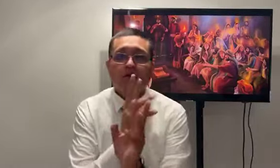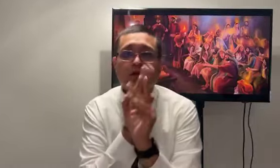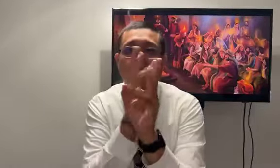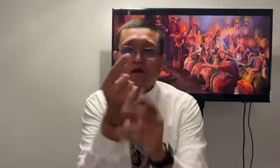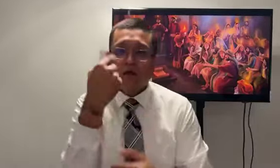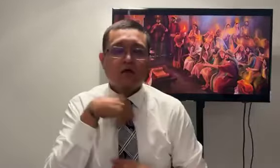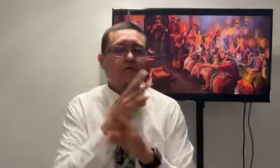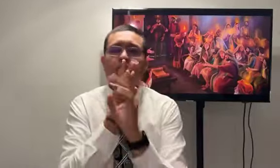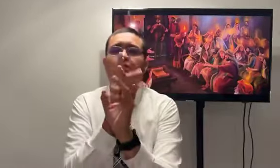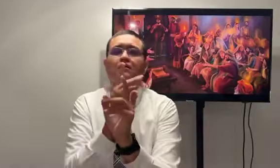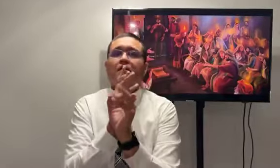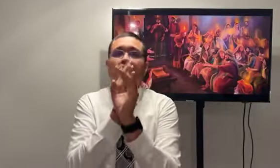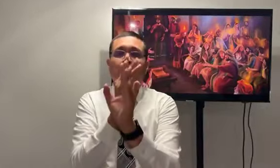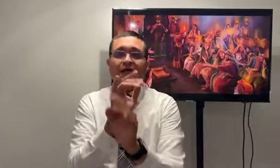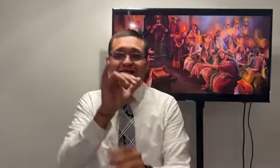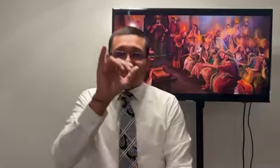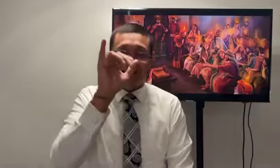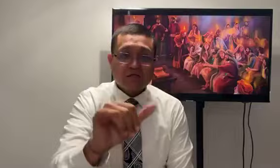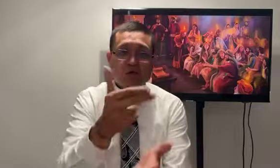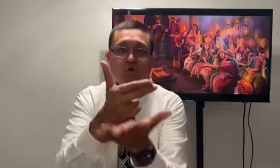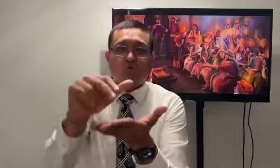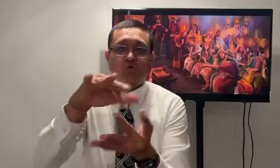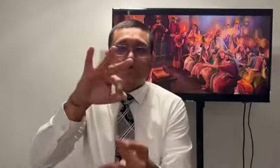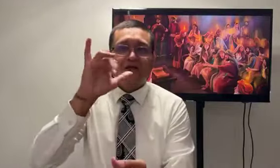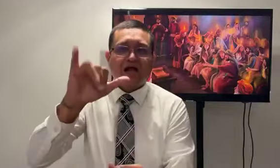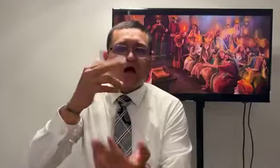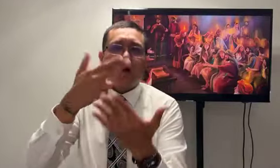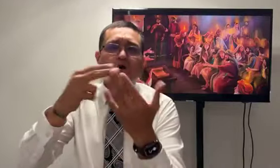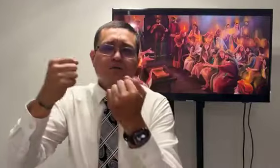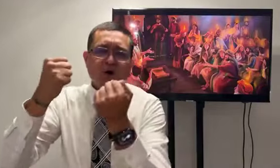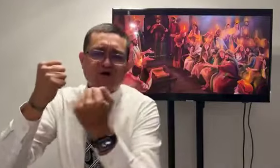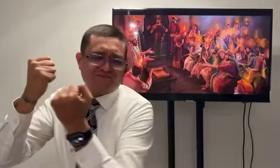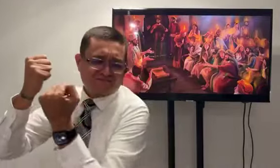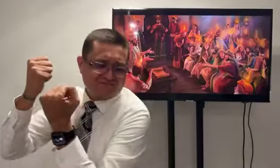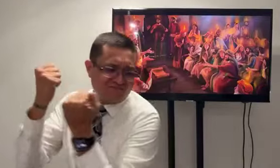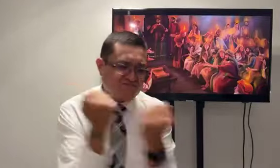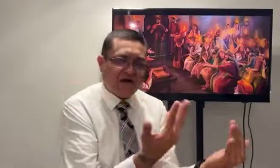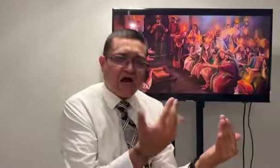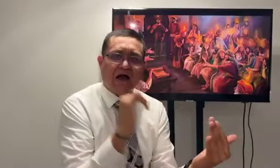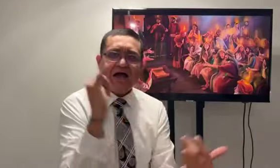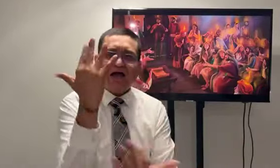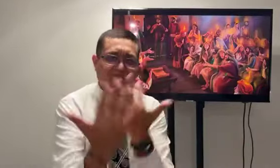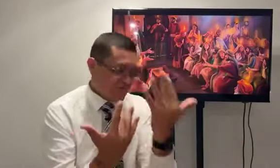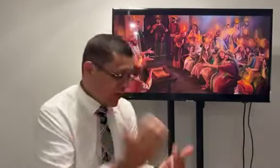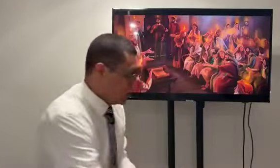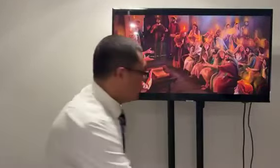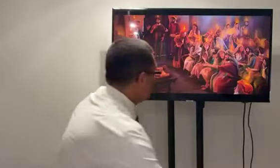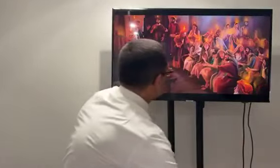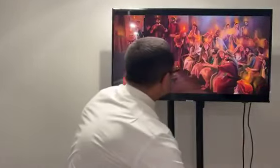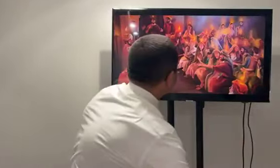you begin to speak in tongues that's the Holy Ghost that's the power and fire of God